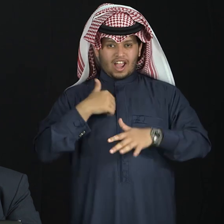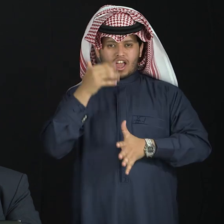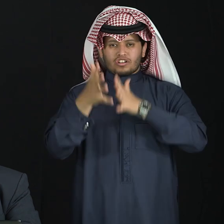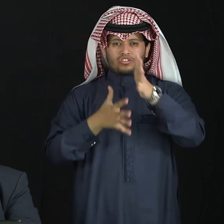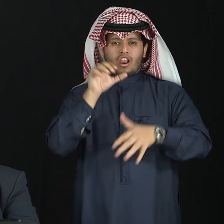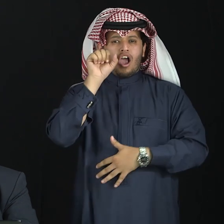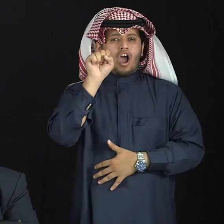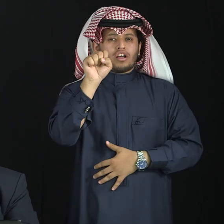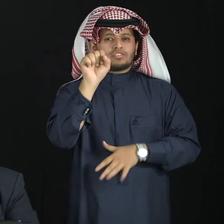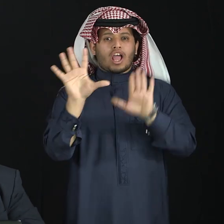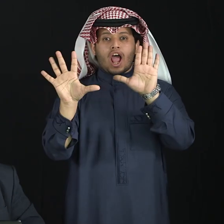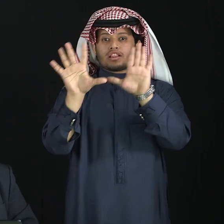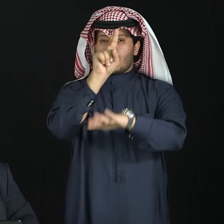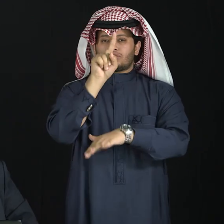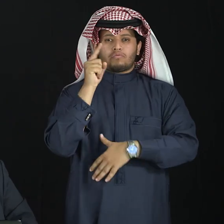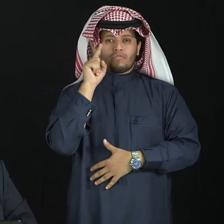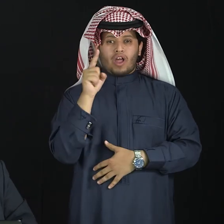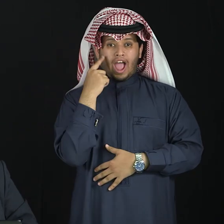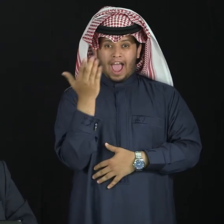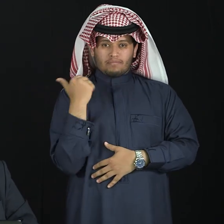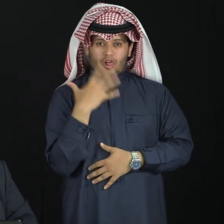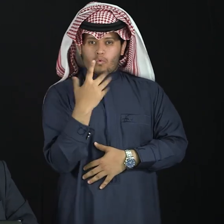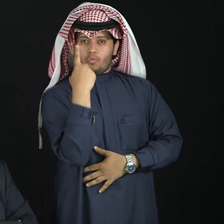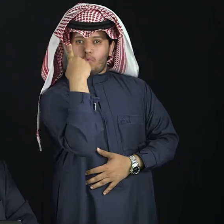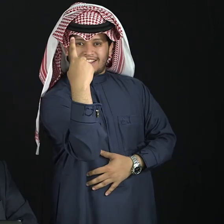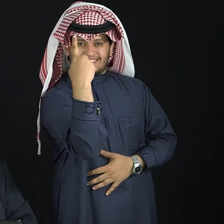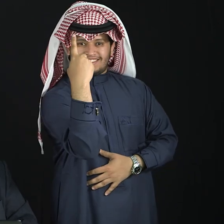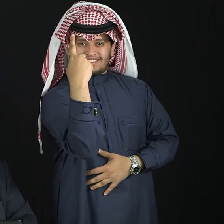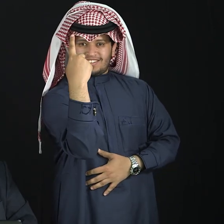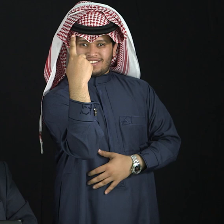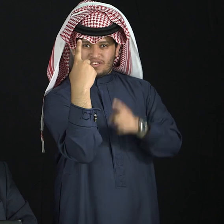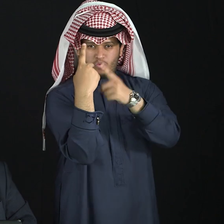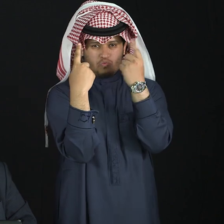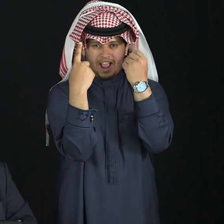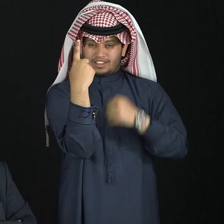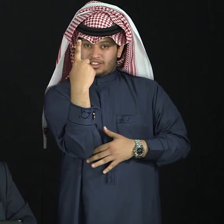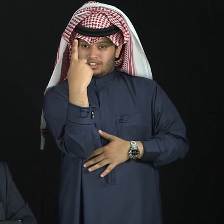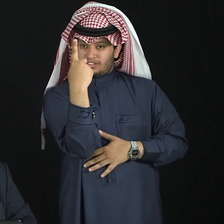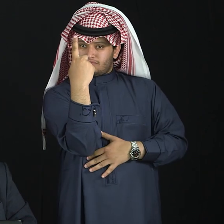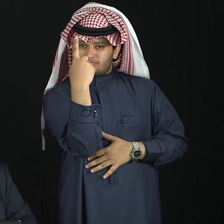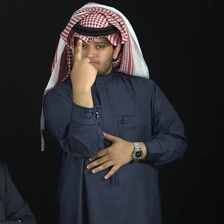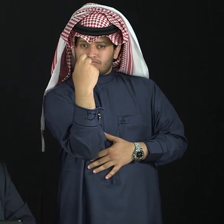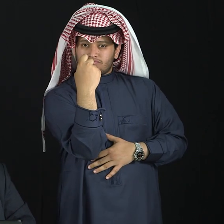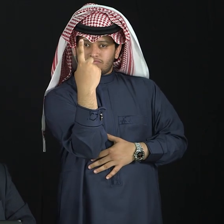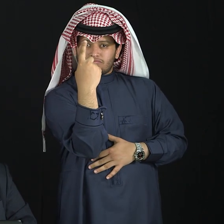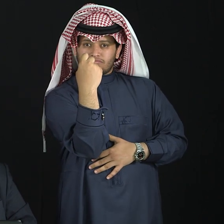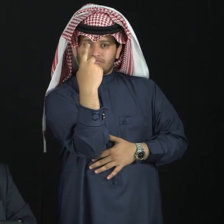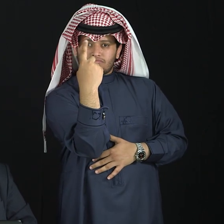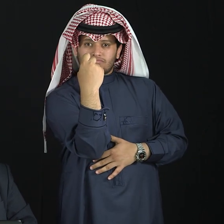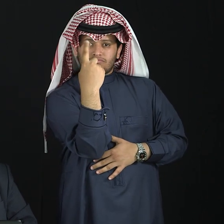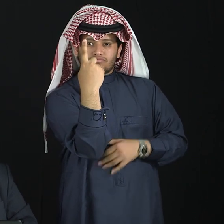like this. 11, you know that this is one. So, 11, you're going to just